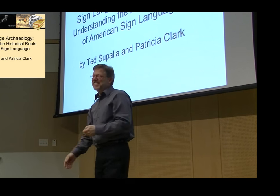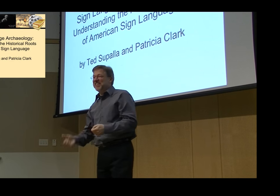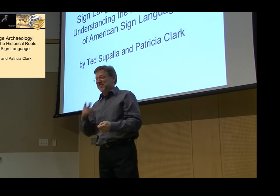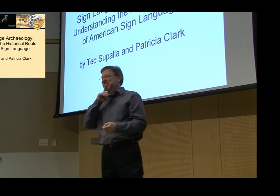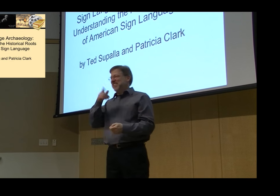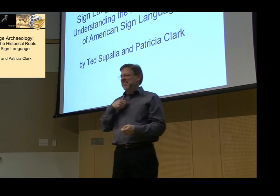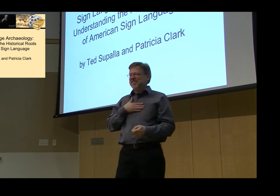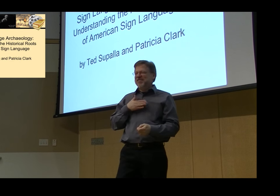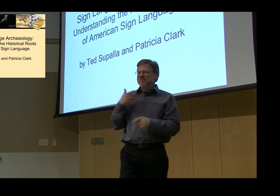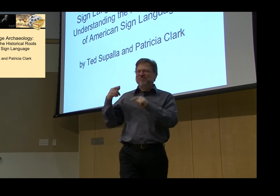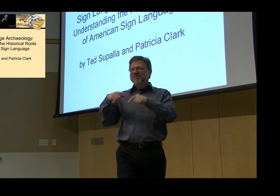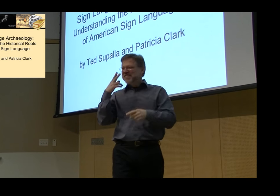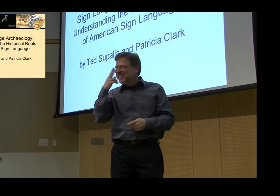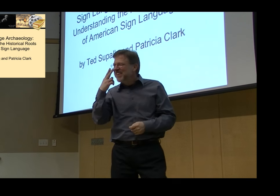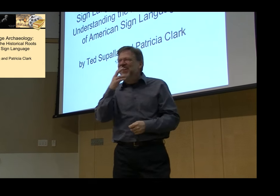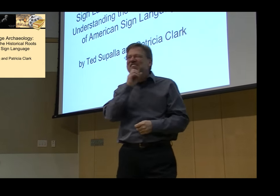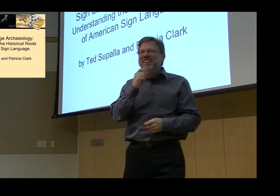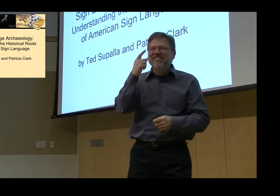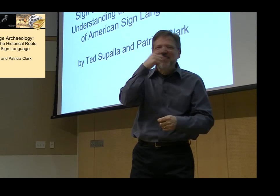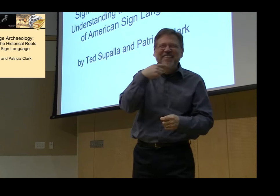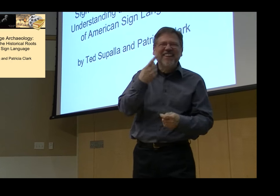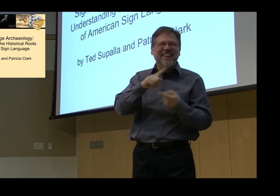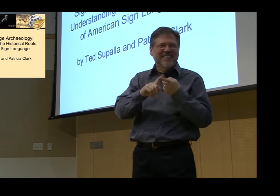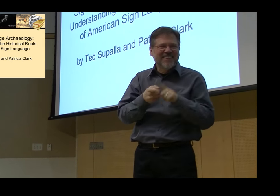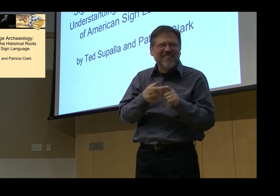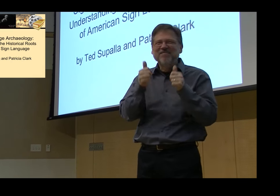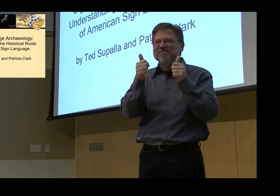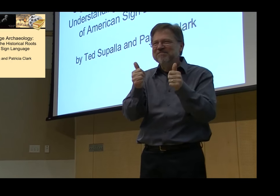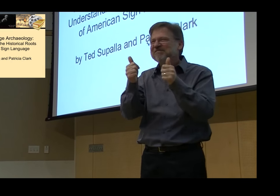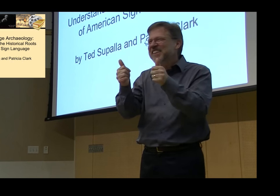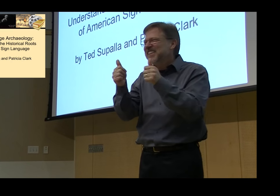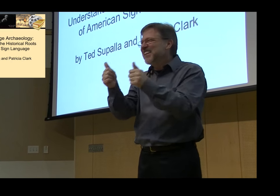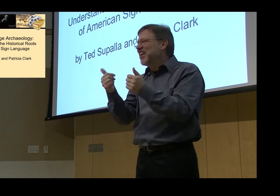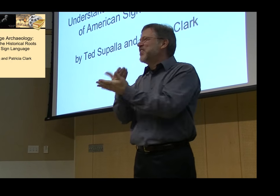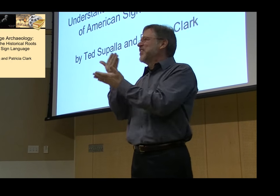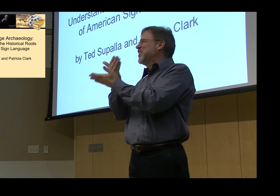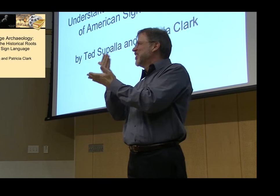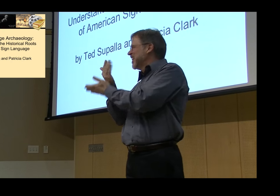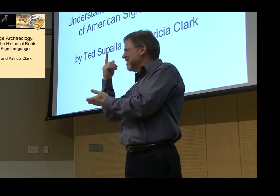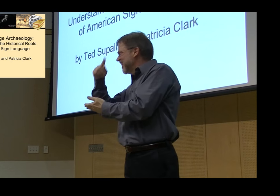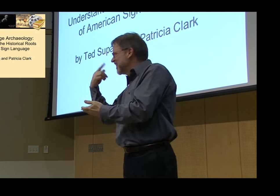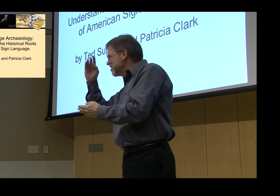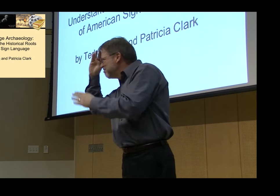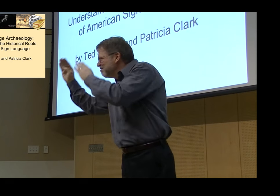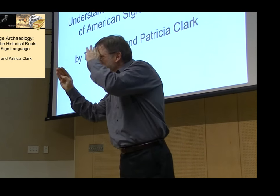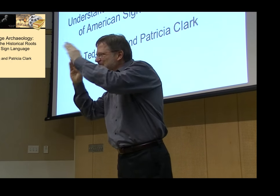Thank you very much, Jane. I'm very happy to be here to see old friends and faces and new faces